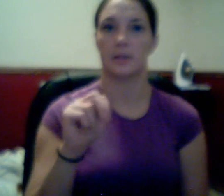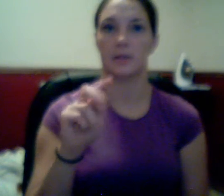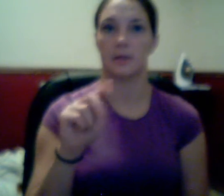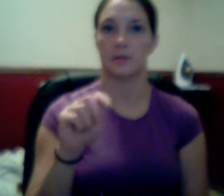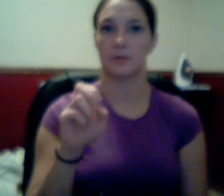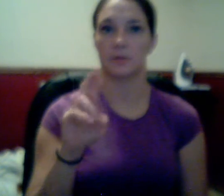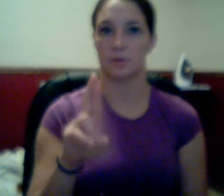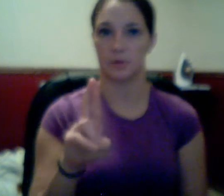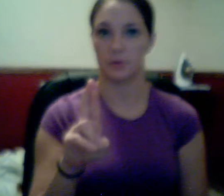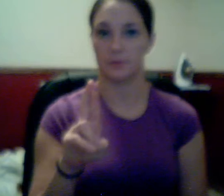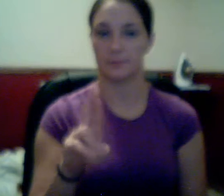All right?